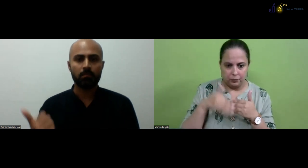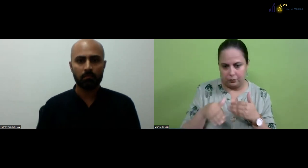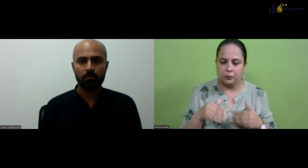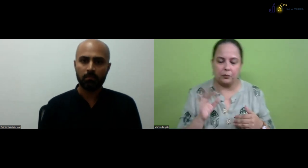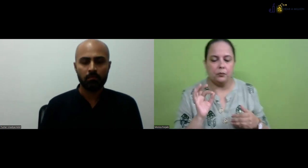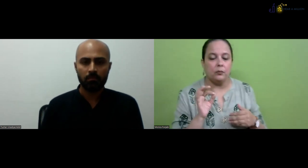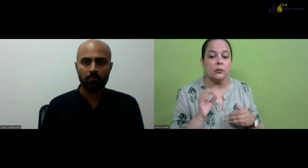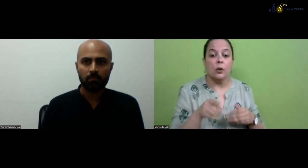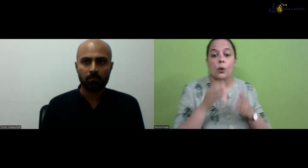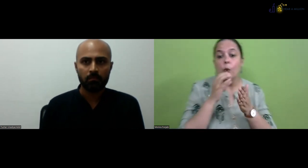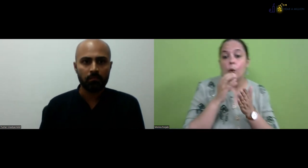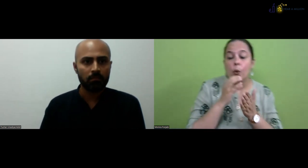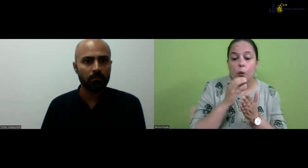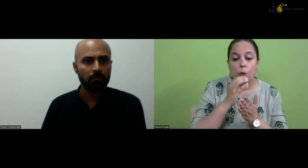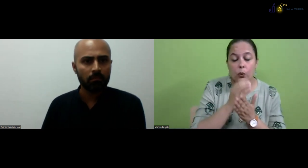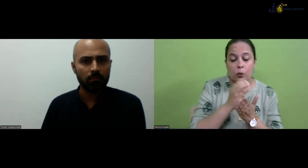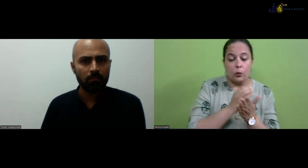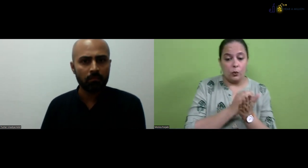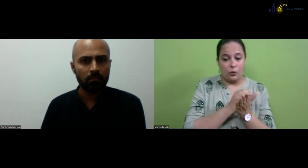Yeah, I can see you guys.